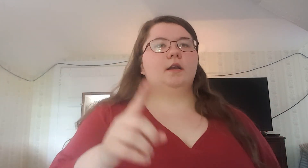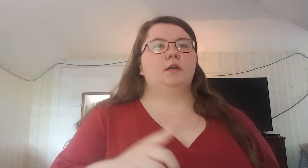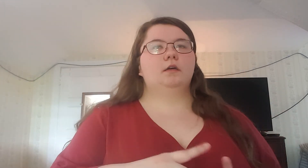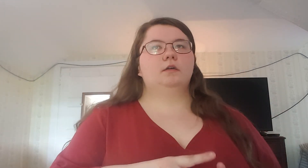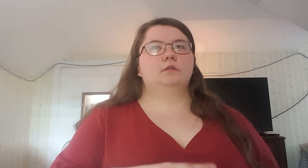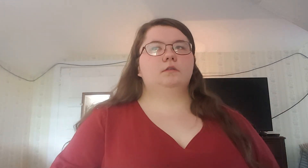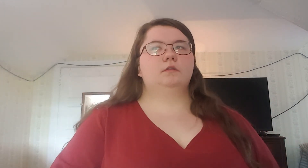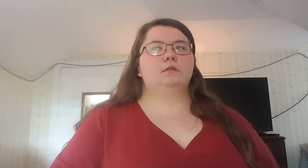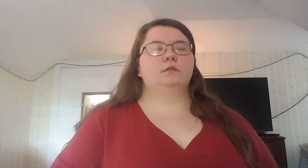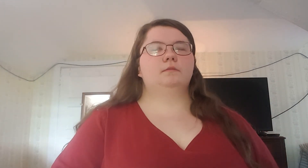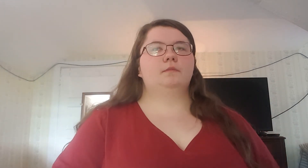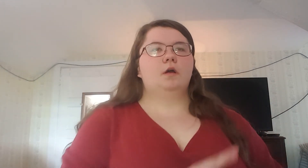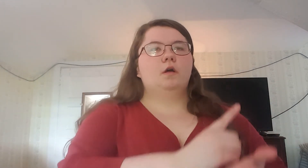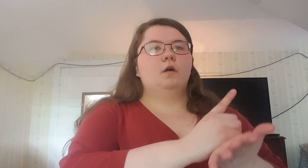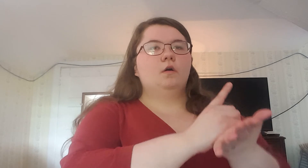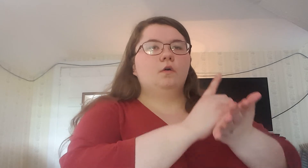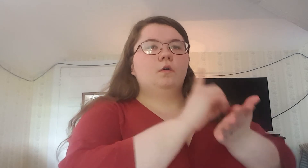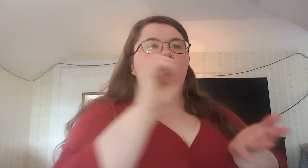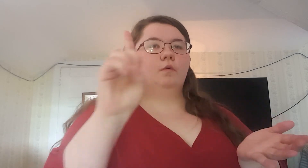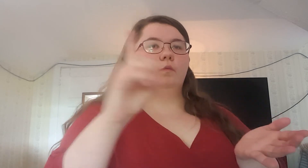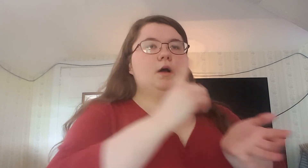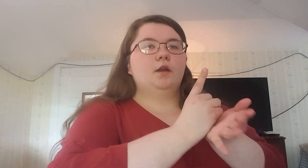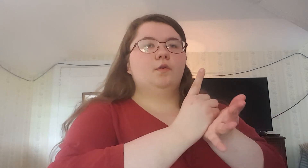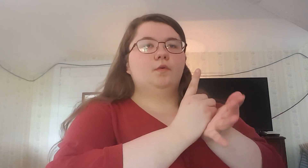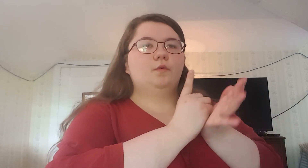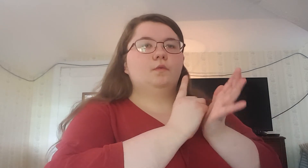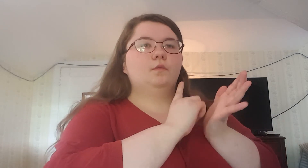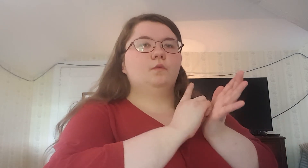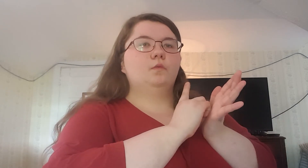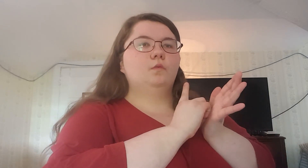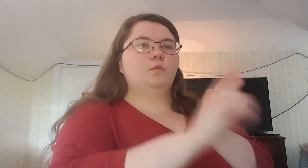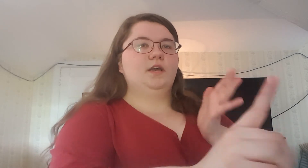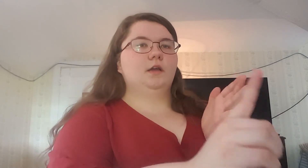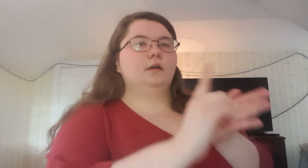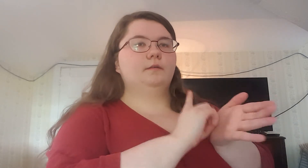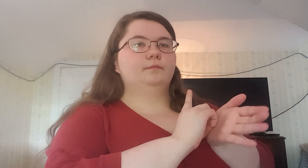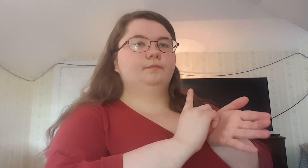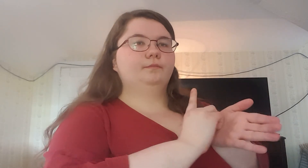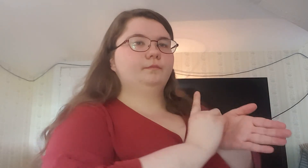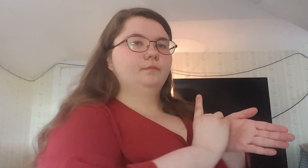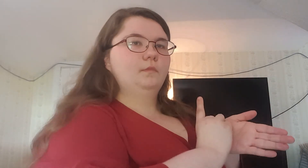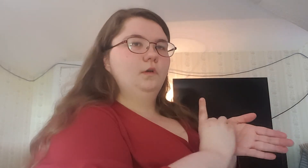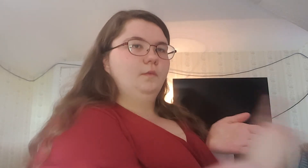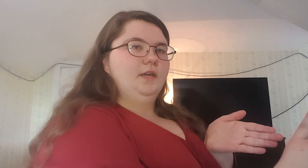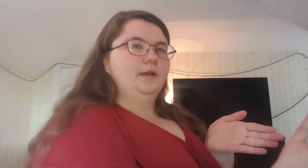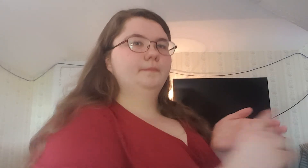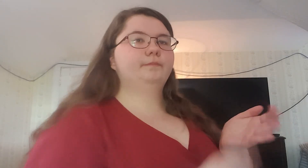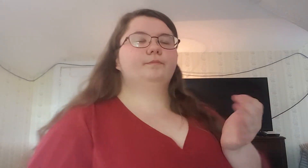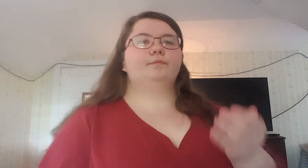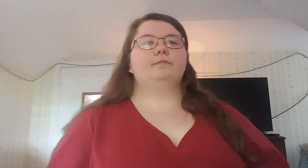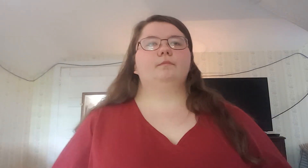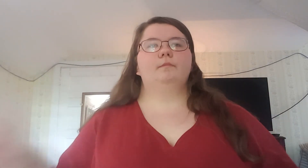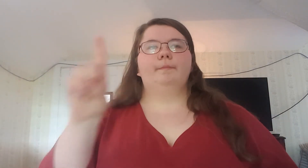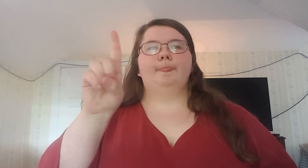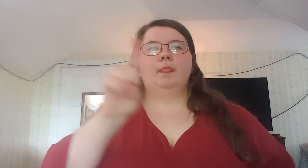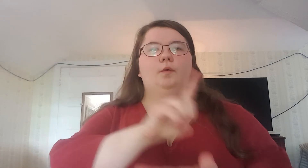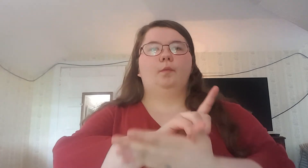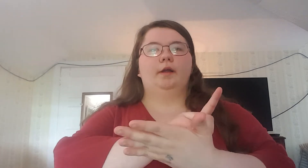1, 1, week. Week. 1,